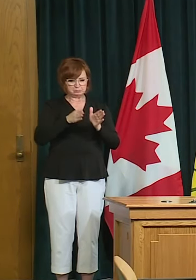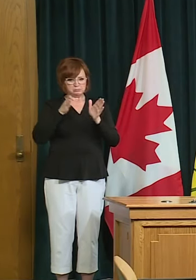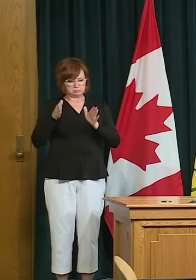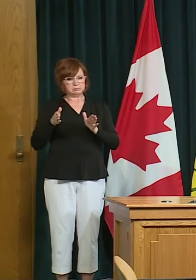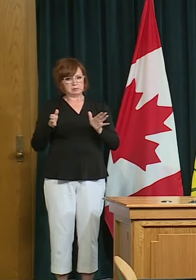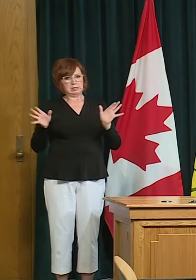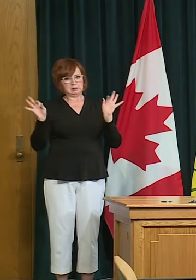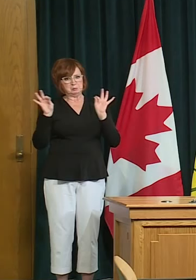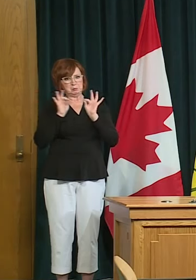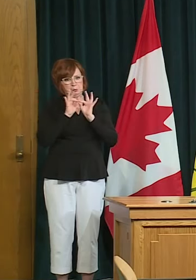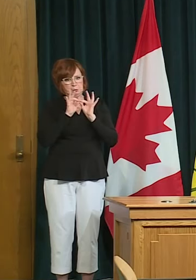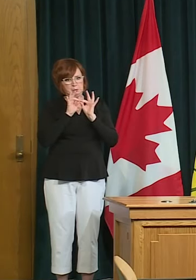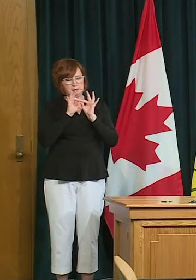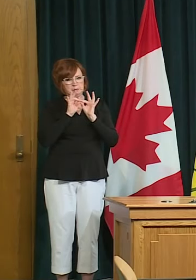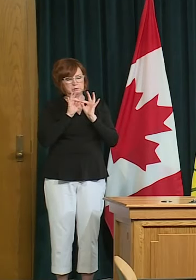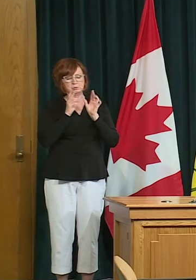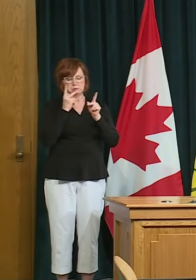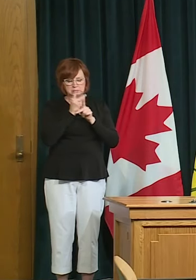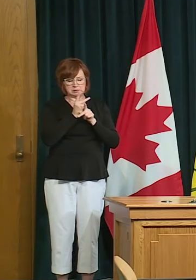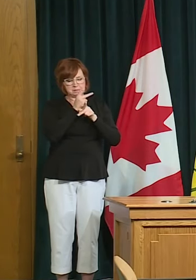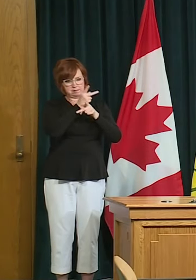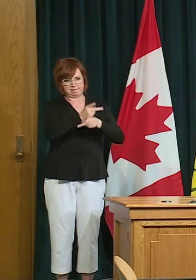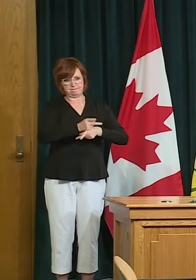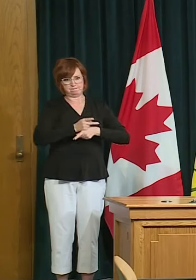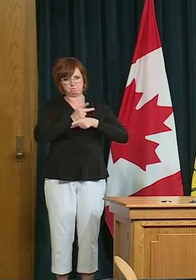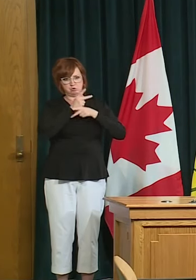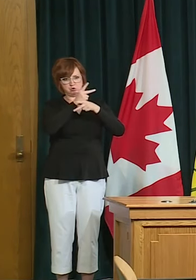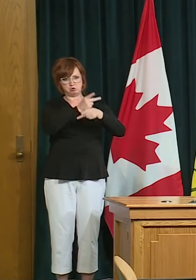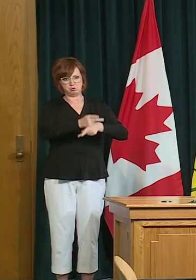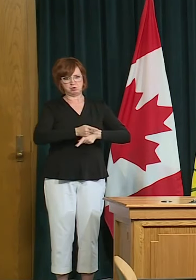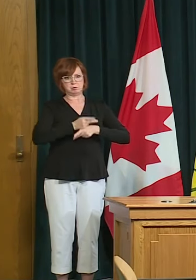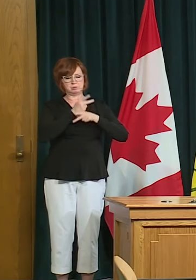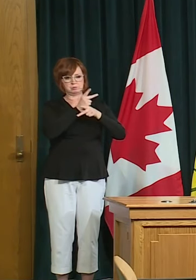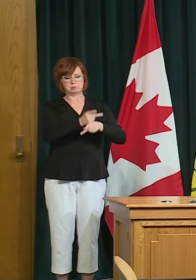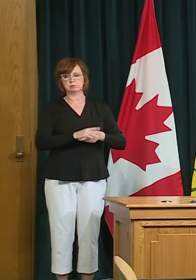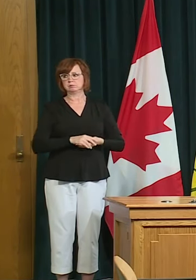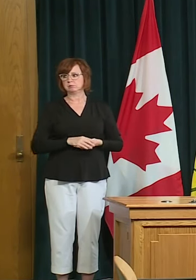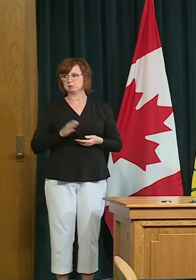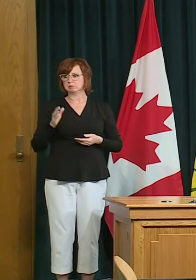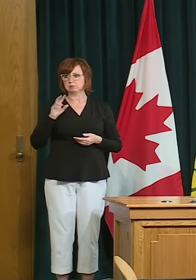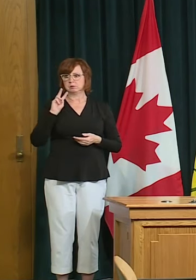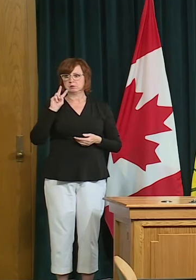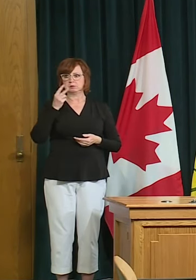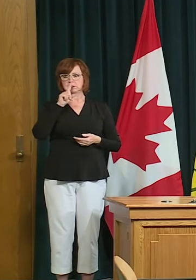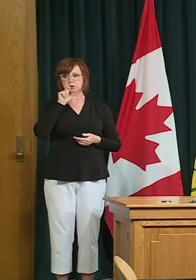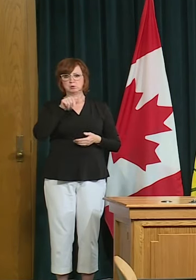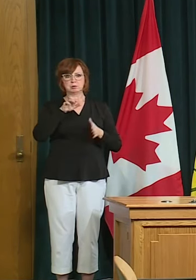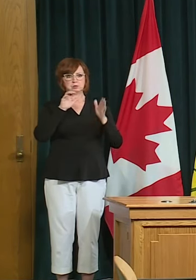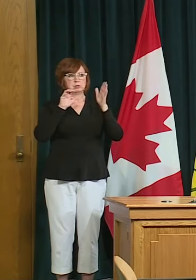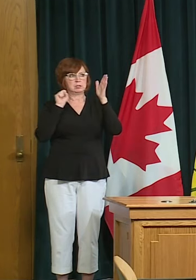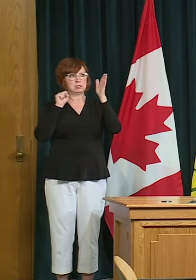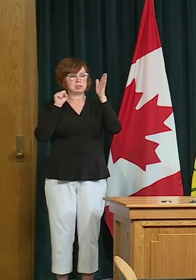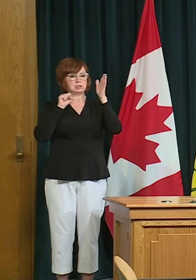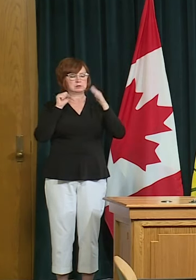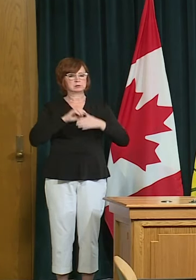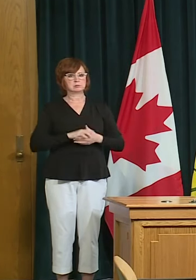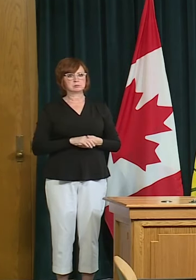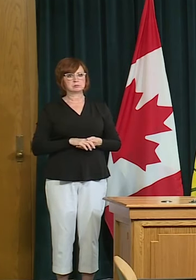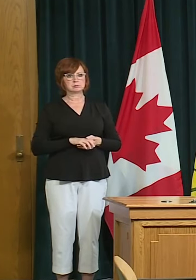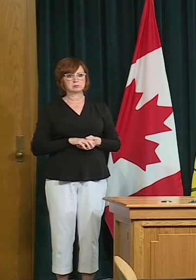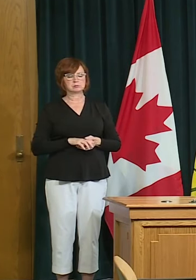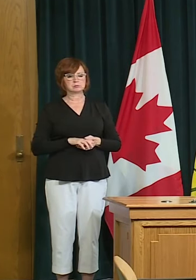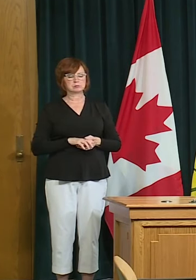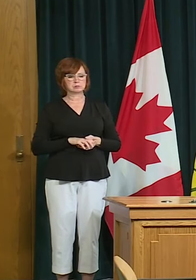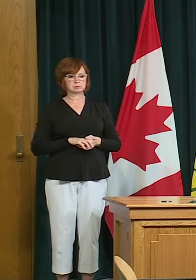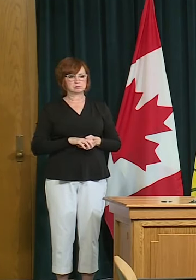continue to move forward while keeping case numbers low follow-up adam yeah i'm wondering what uh dr